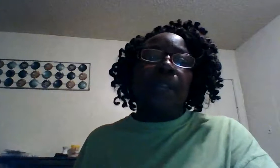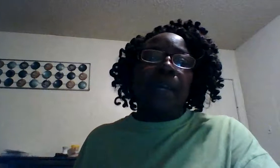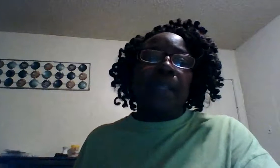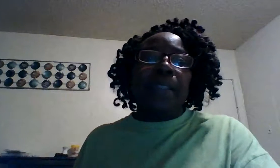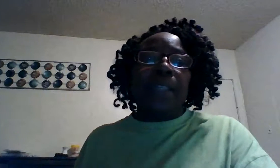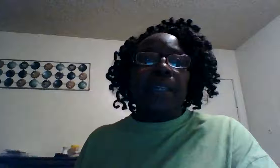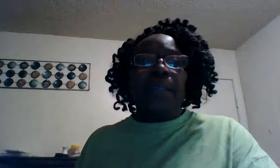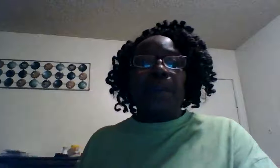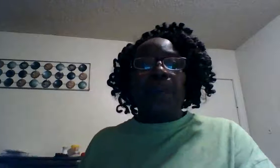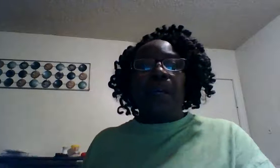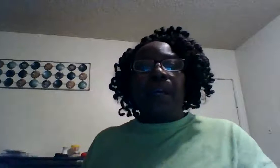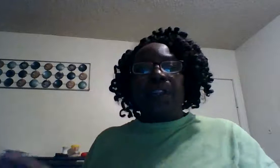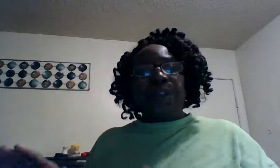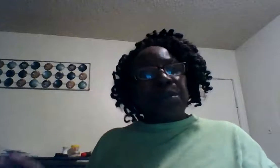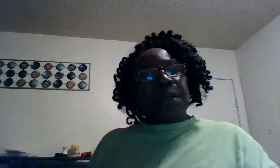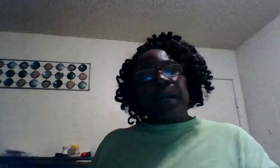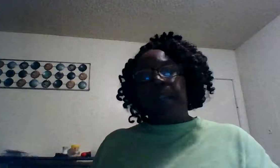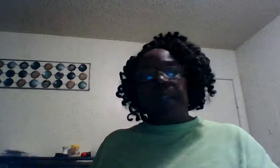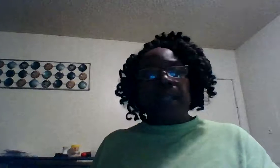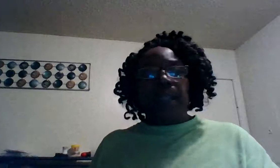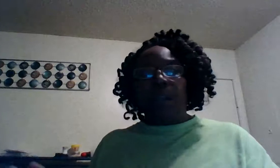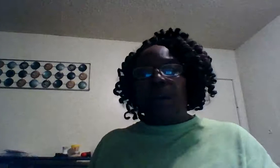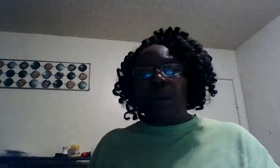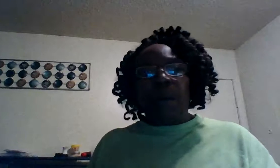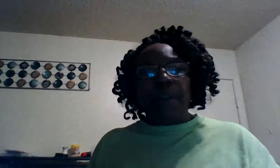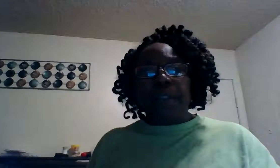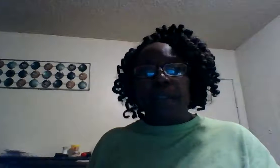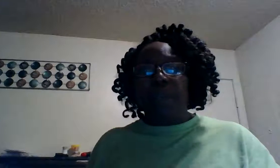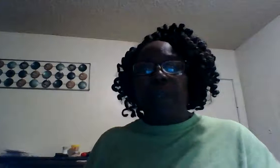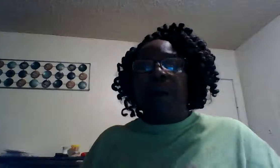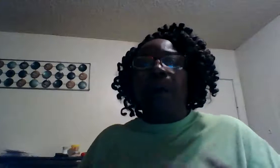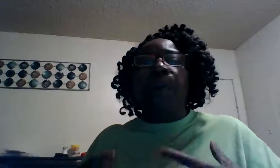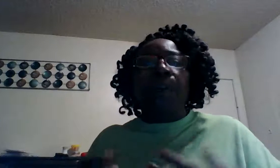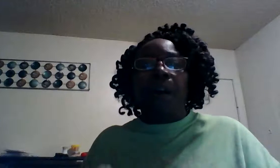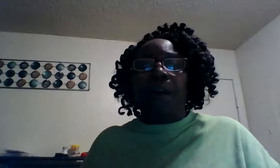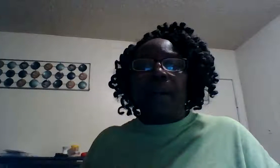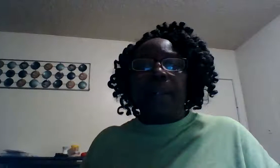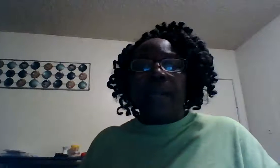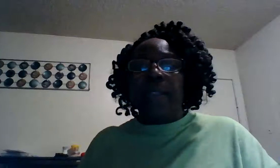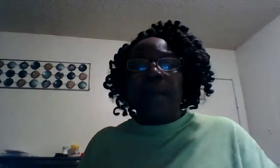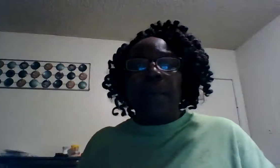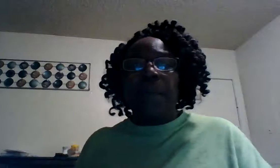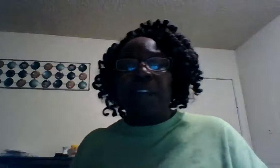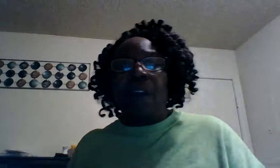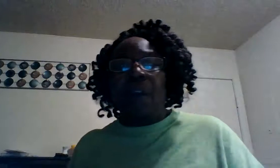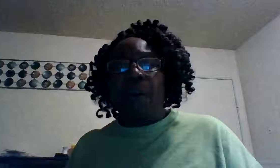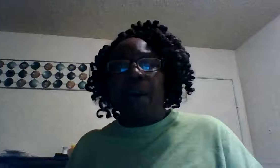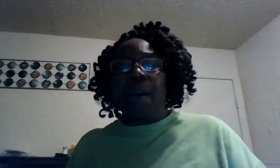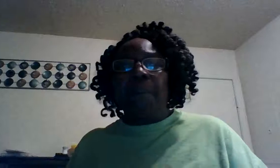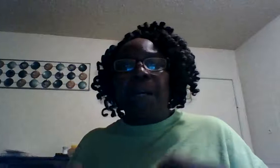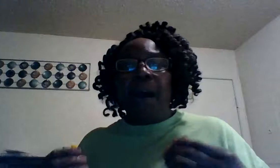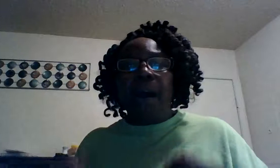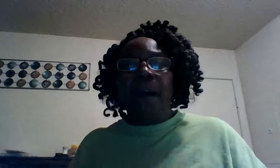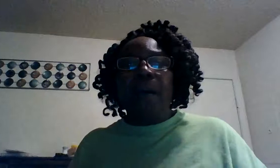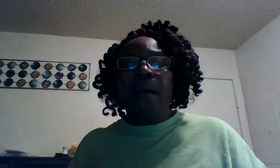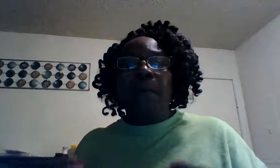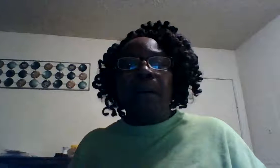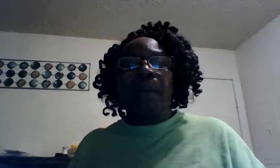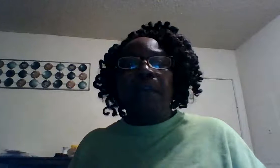continue to work trust in the lord with all your heart not some of your heart but all of